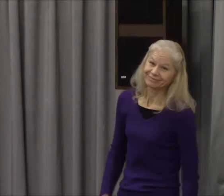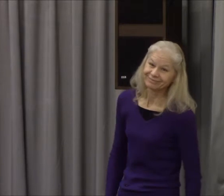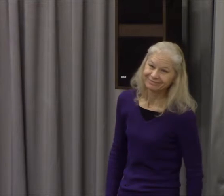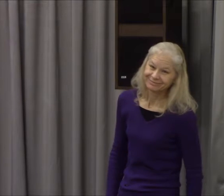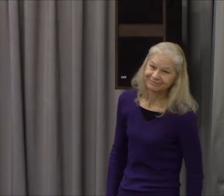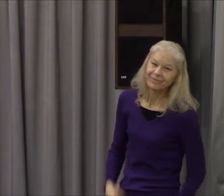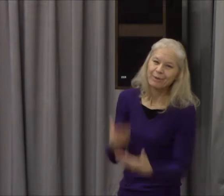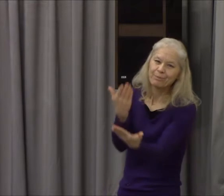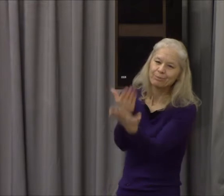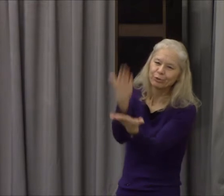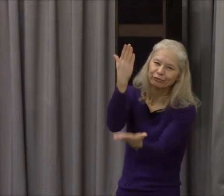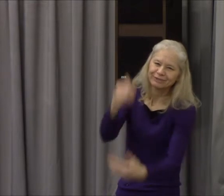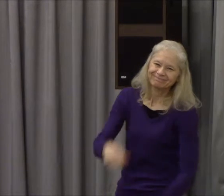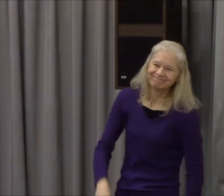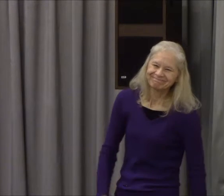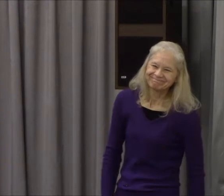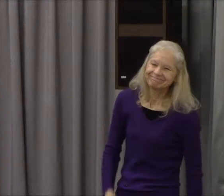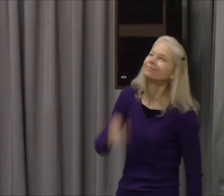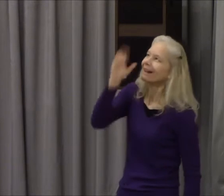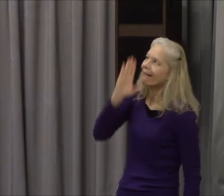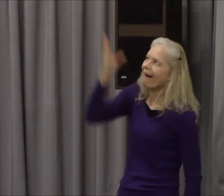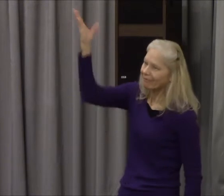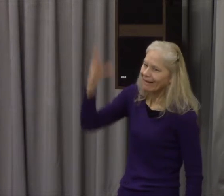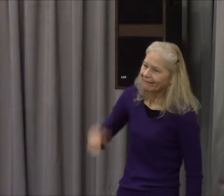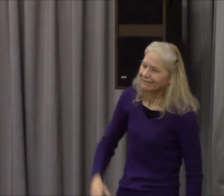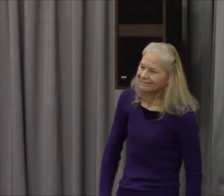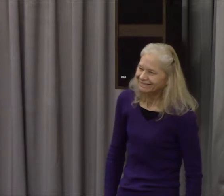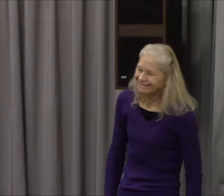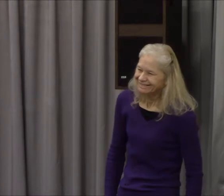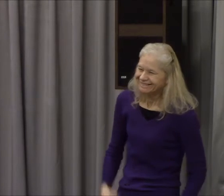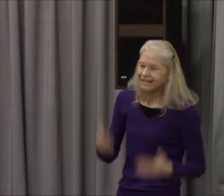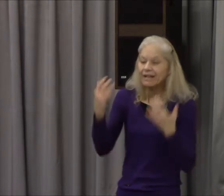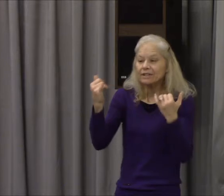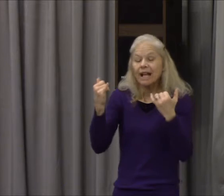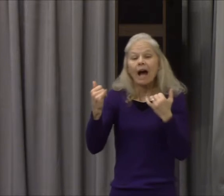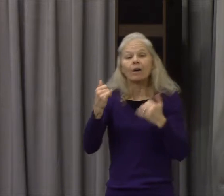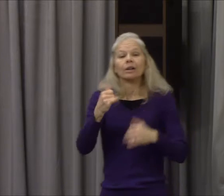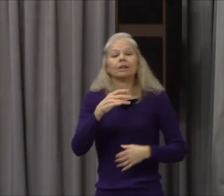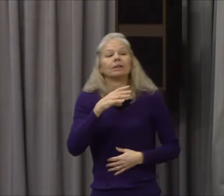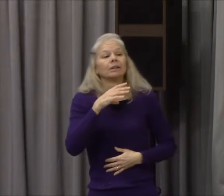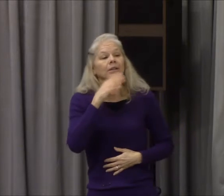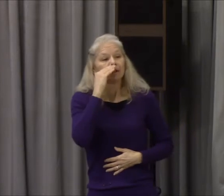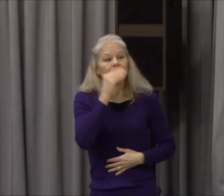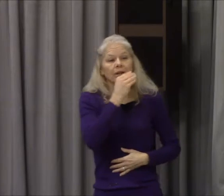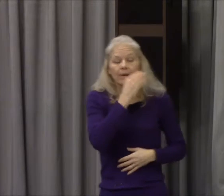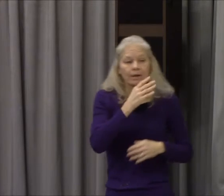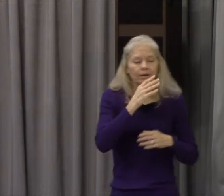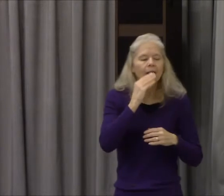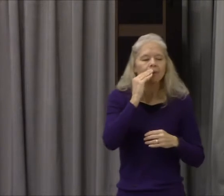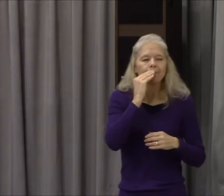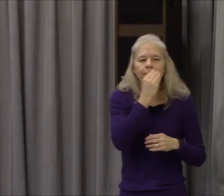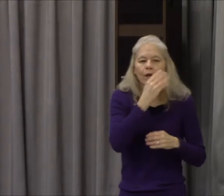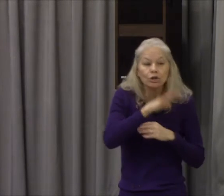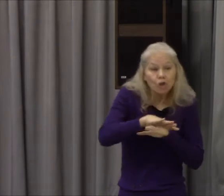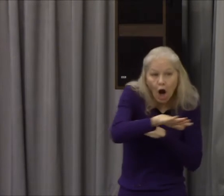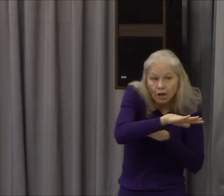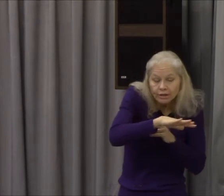he showed us the sting death in the garden with that wonderful beating just consider another meeting